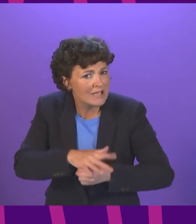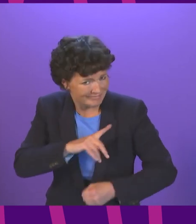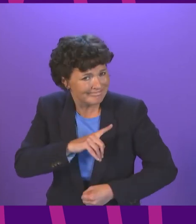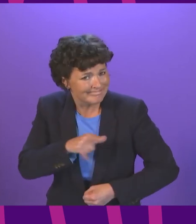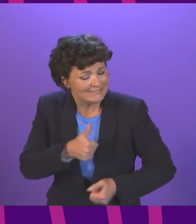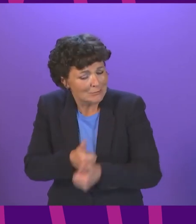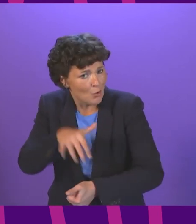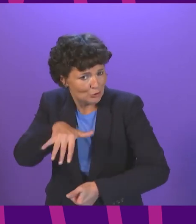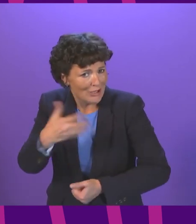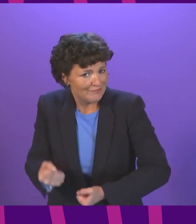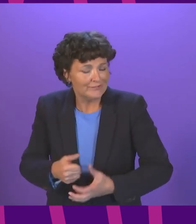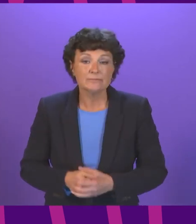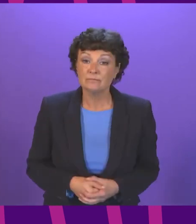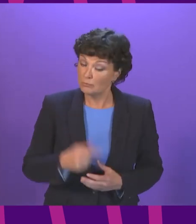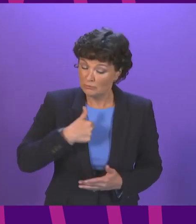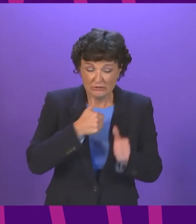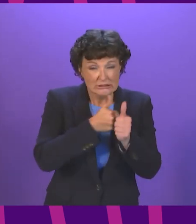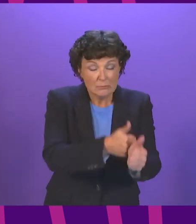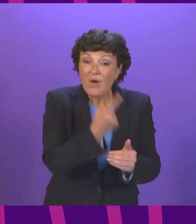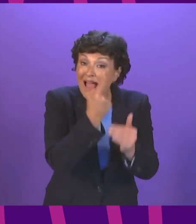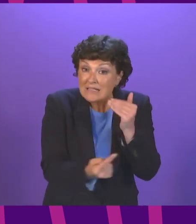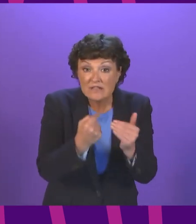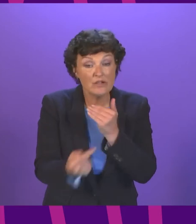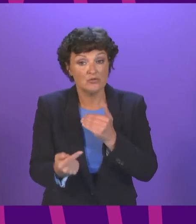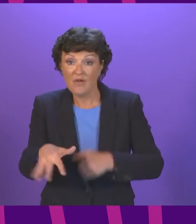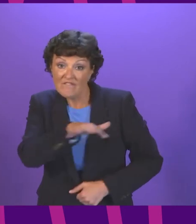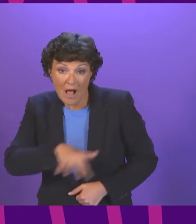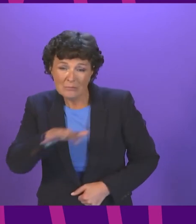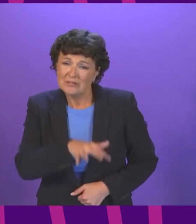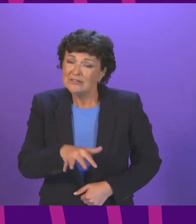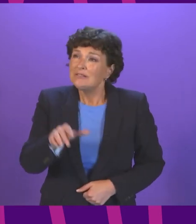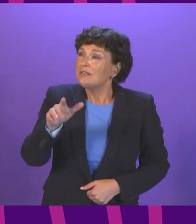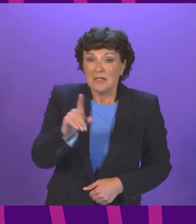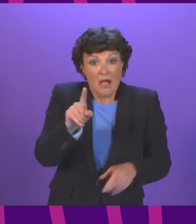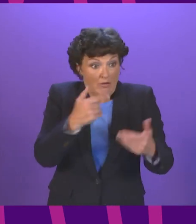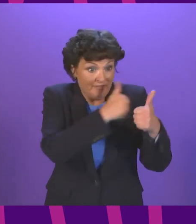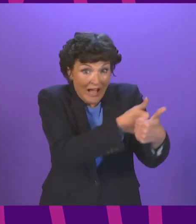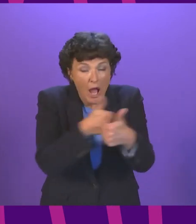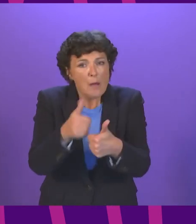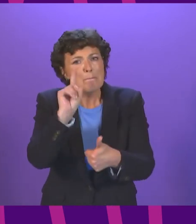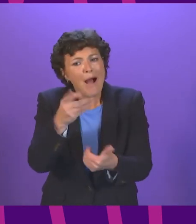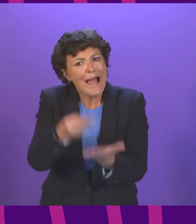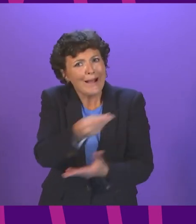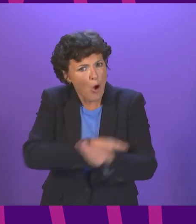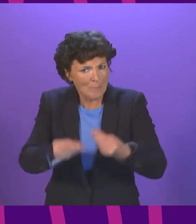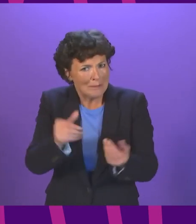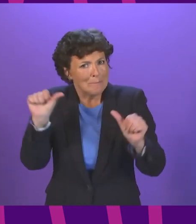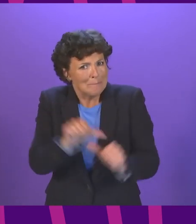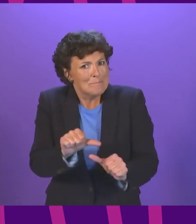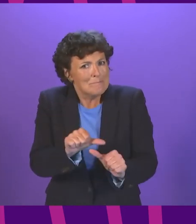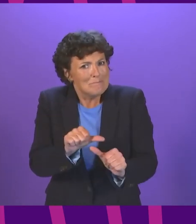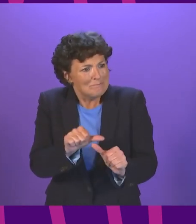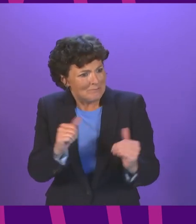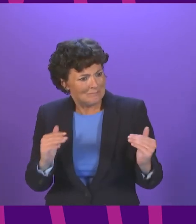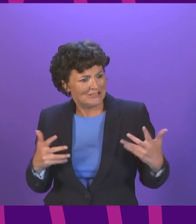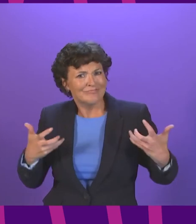services and individuals and families must be matched by support for our economy A fair, equal society and